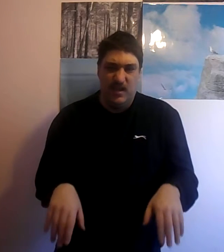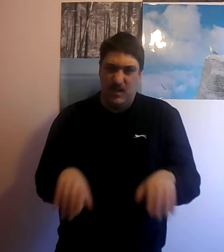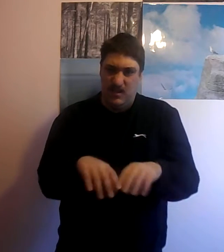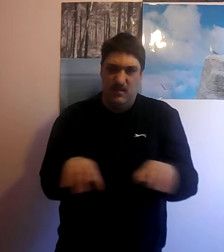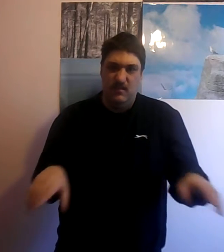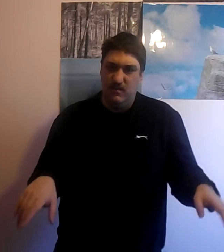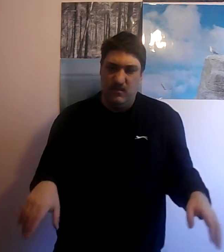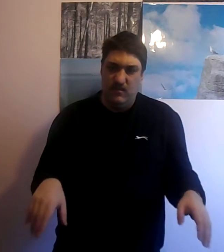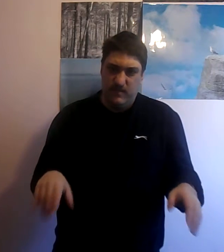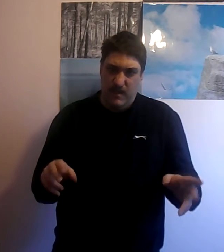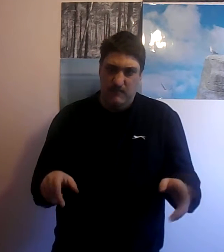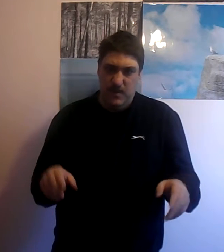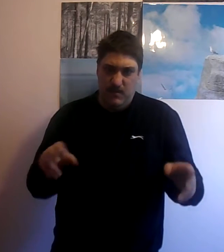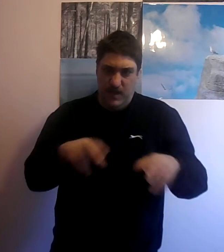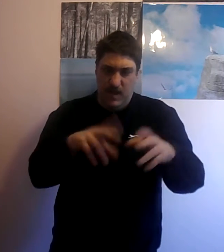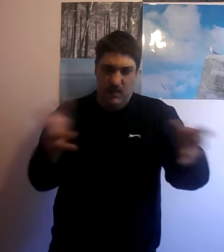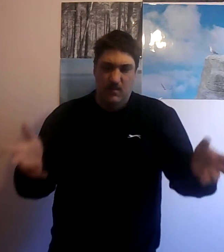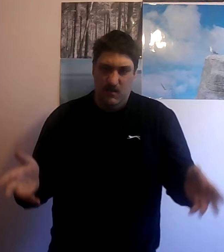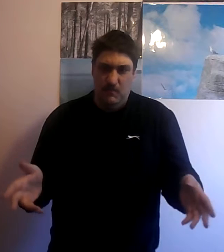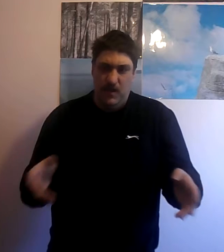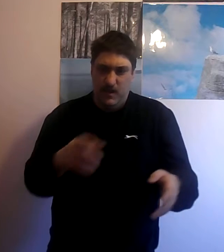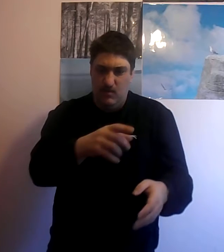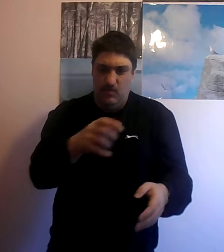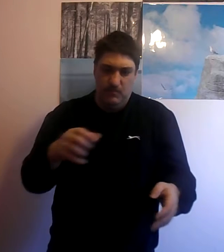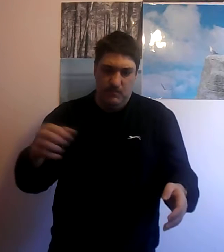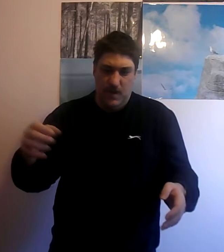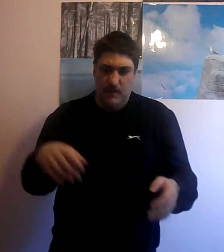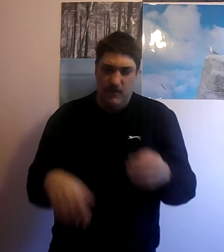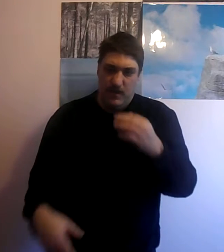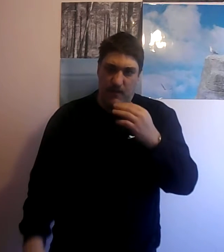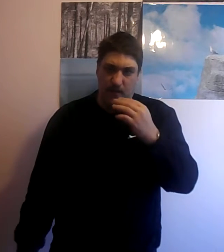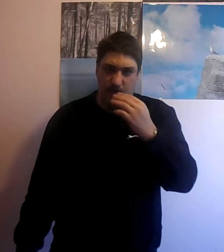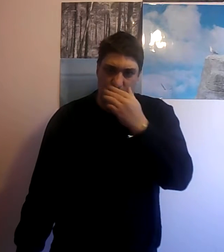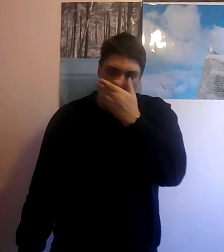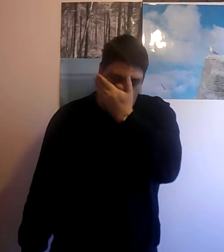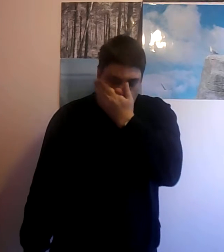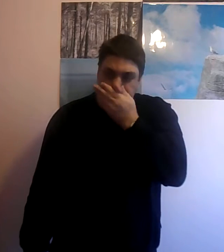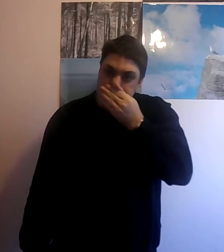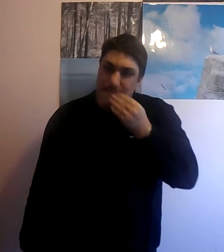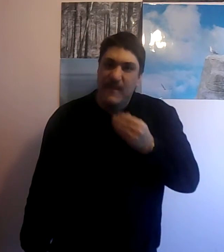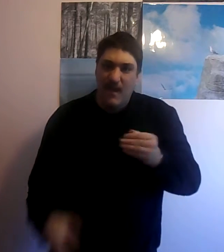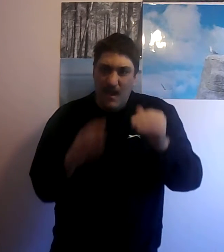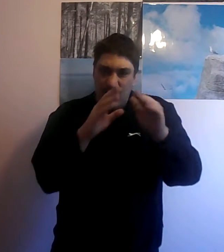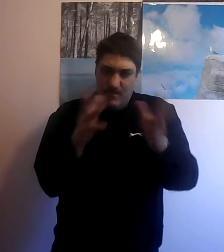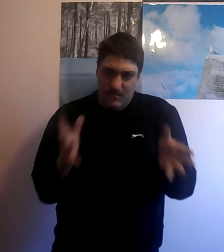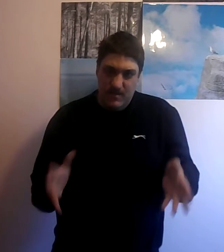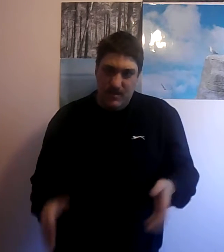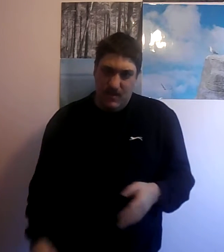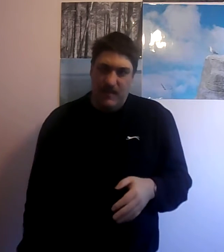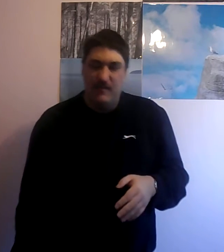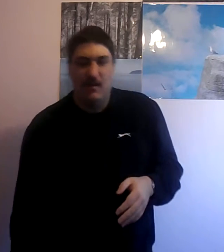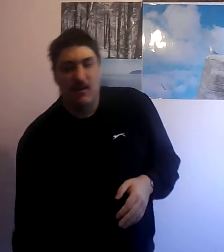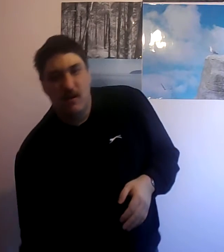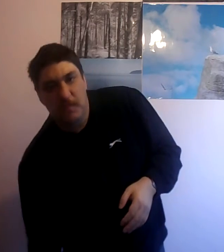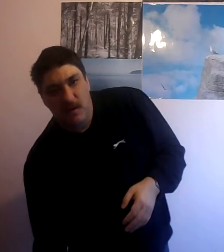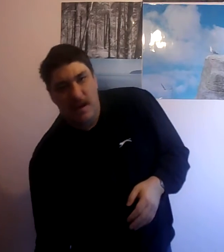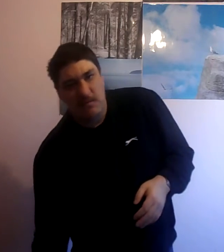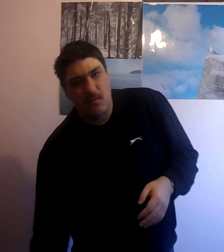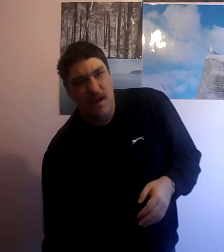case you're not saving Peach again it you're playing as all the Mario characters so like there are a couple of games where